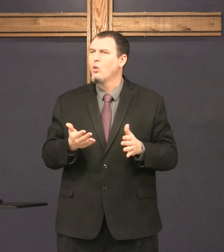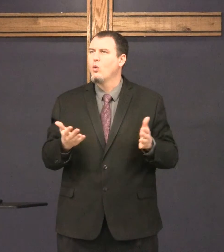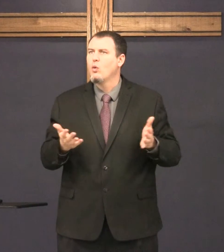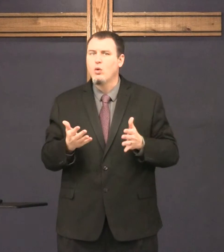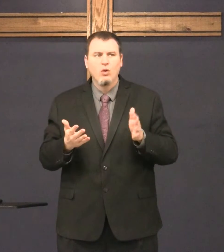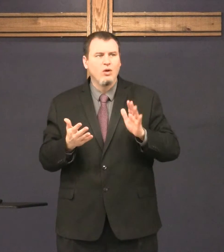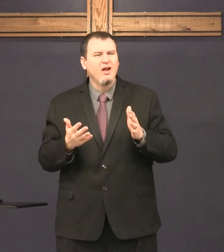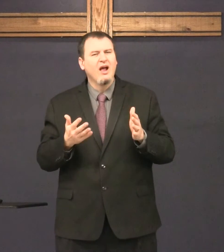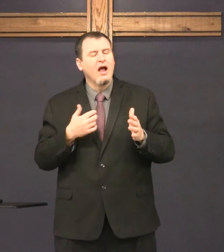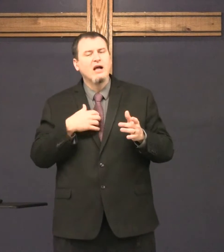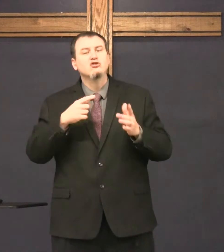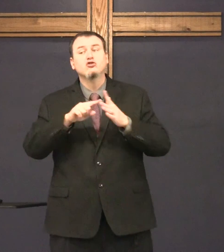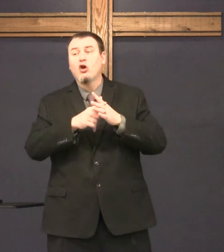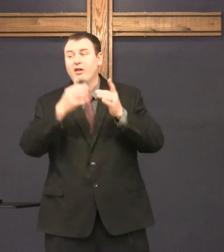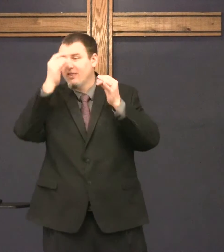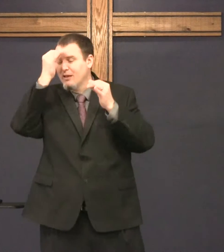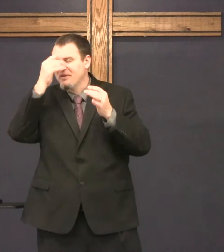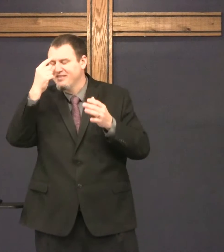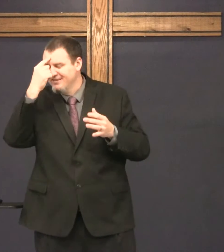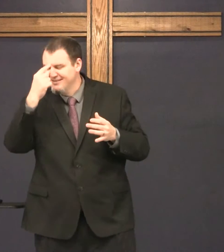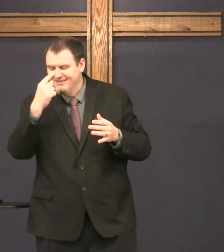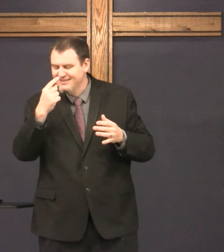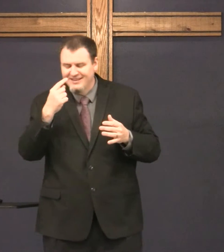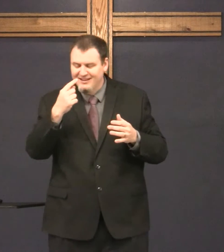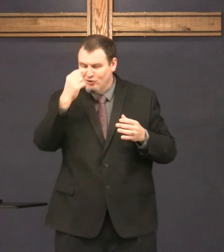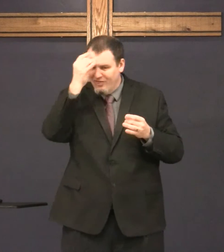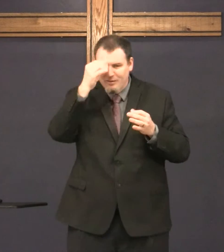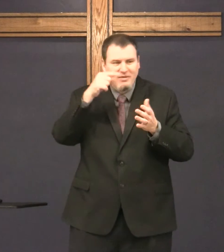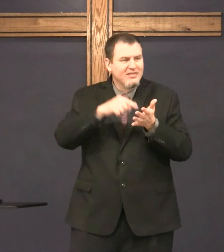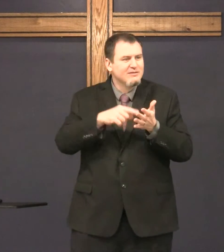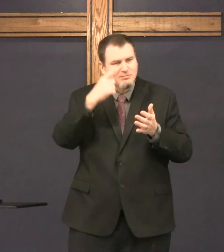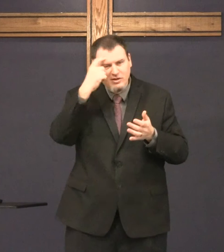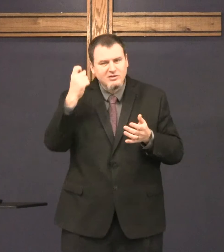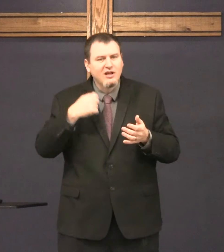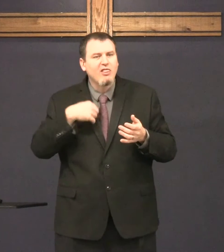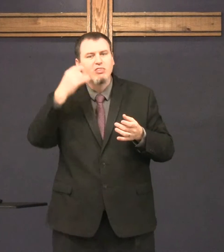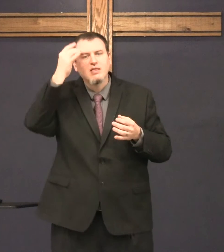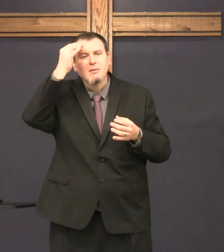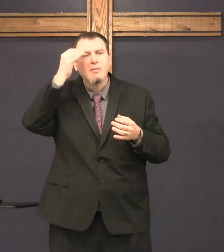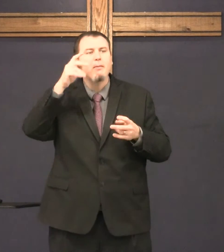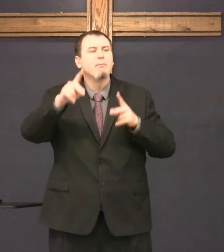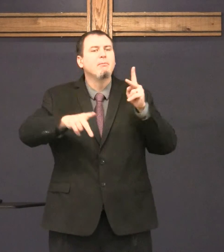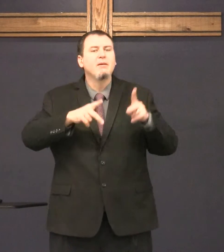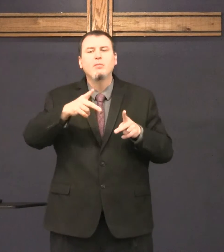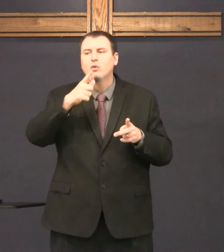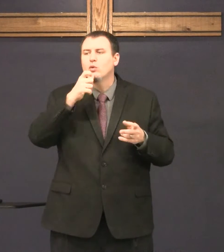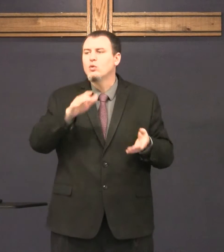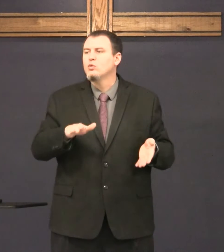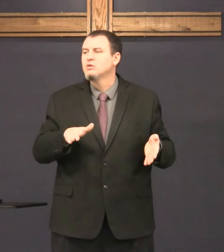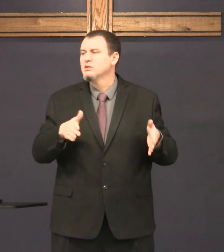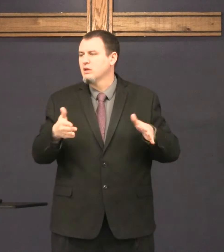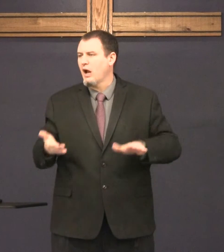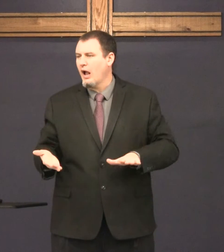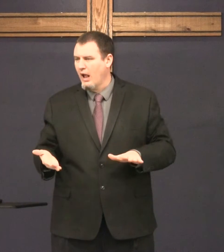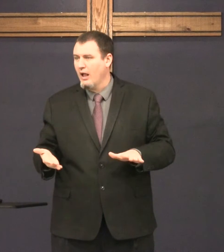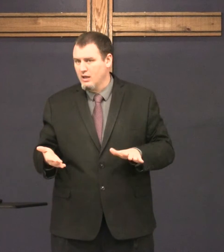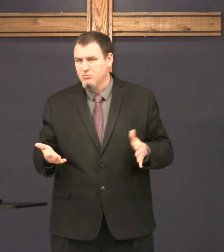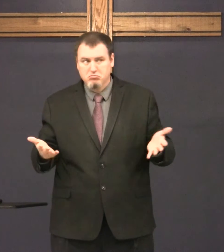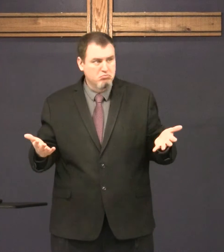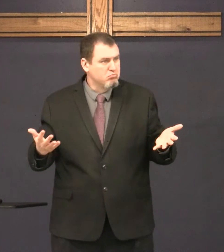And the person who, I'm thinking about last time I saw Jesus, I think about